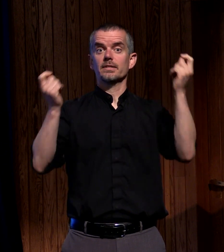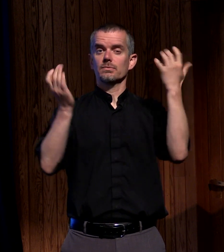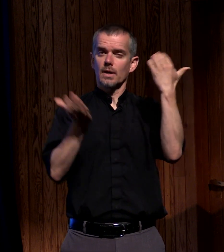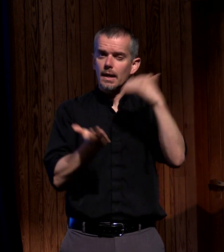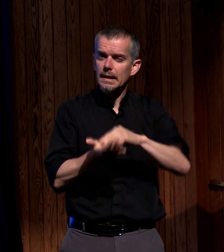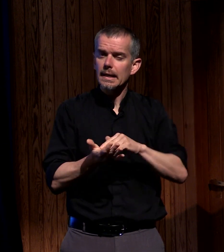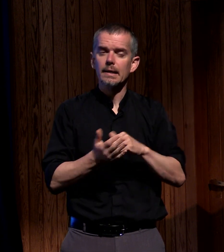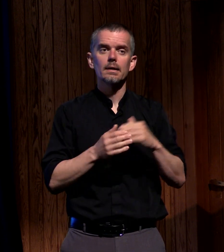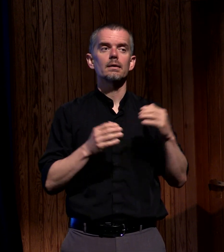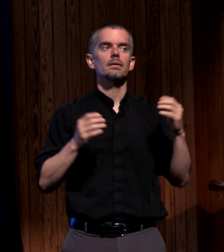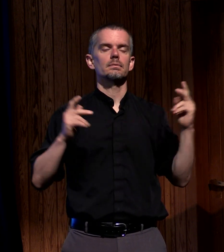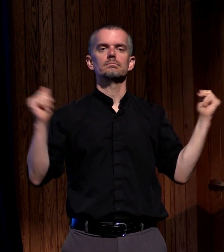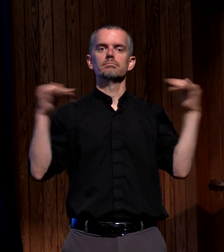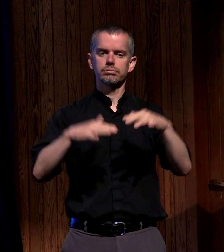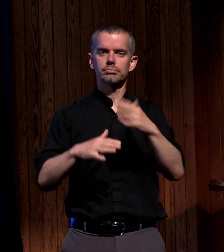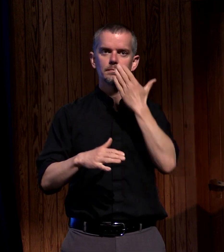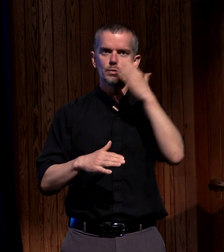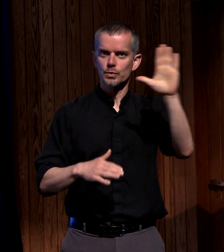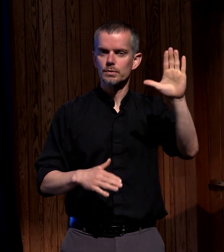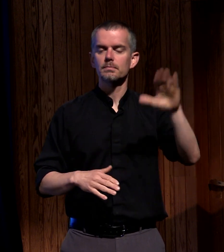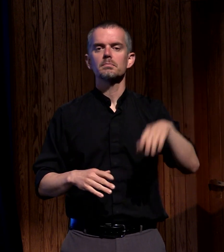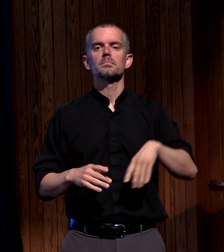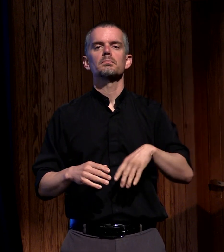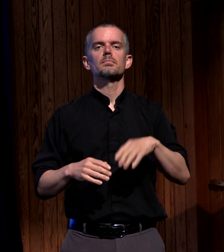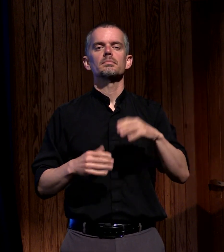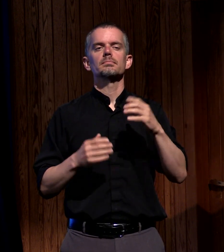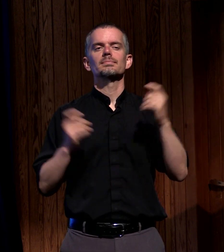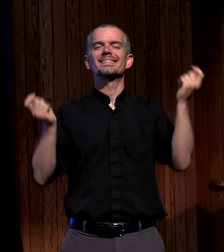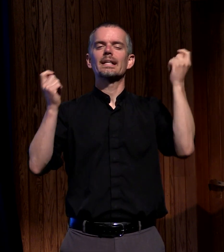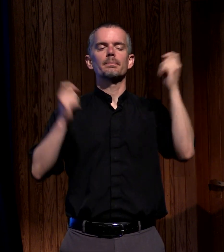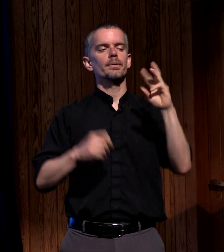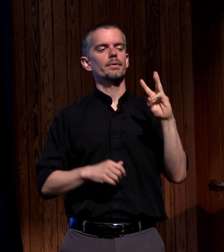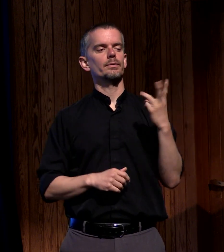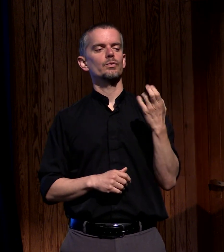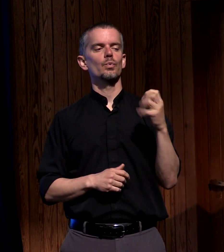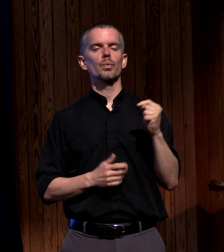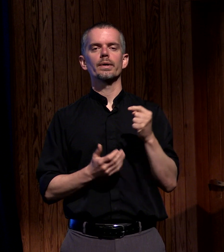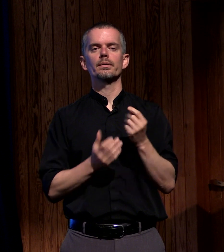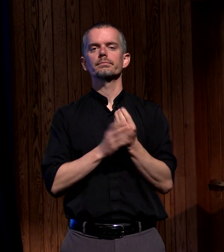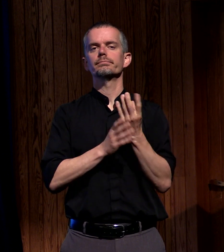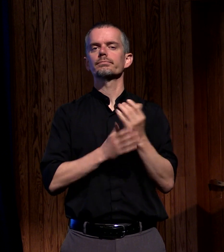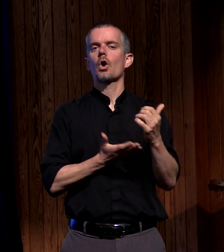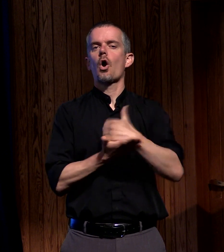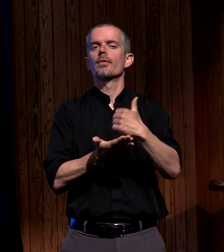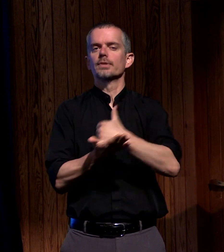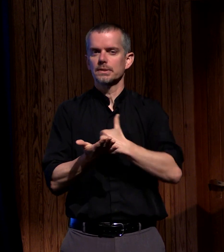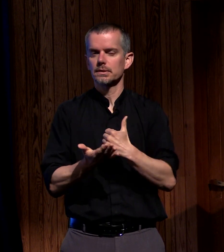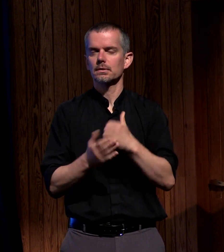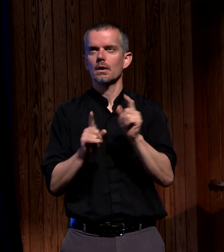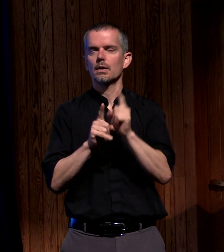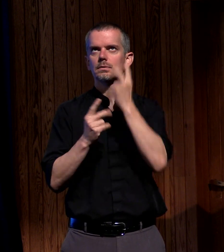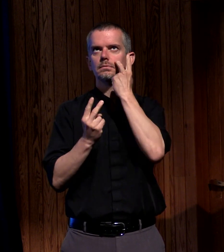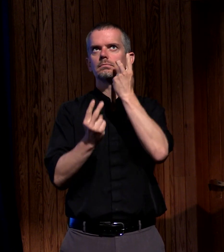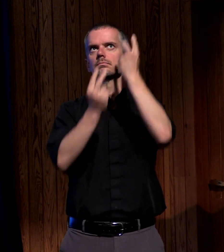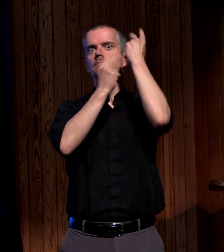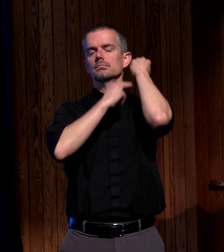to Jerusalem it was a celebration of the wheat harvest and it was a celebration also that tied back to 50 days after